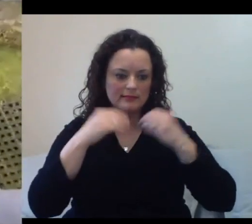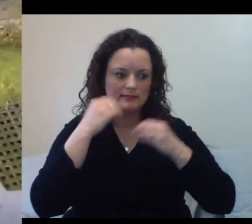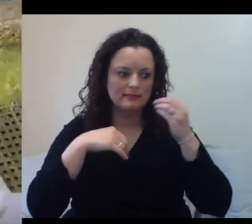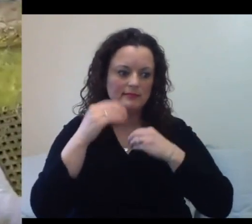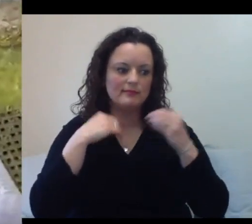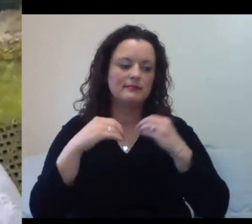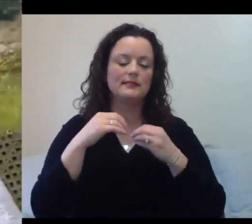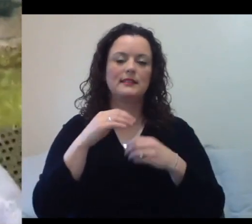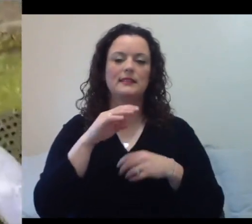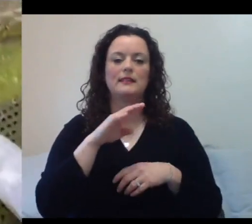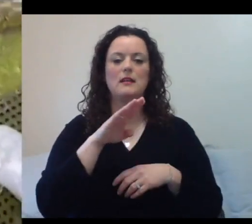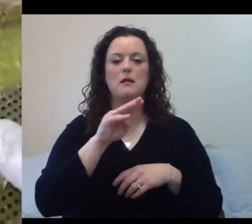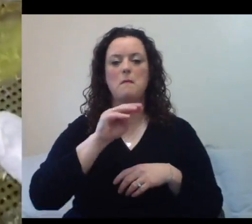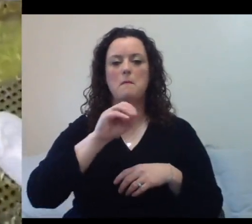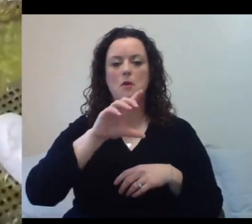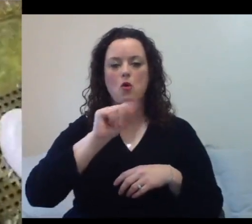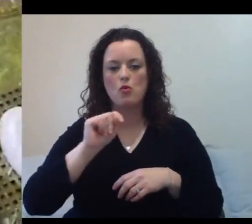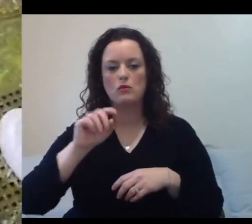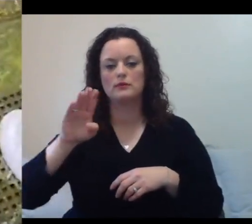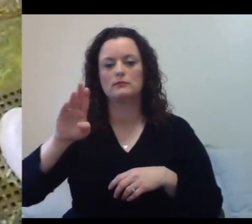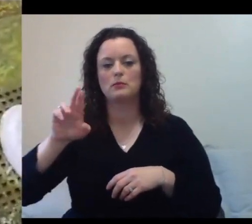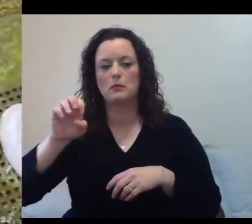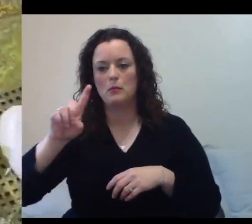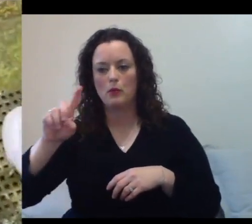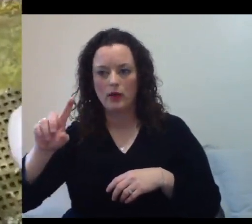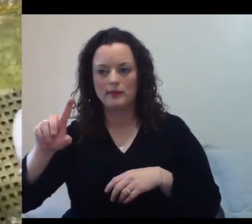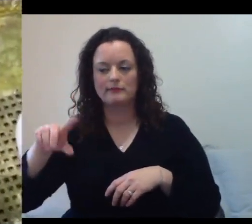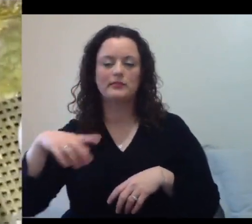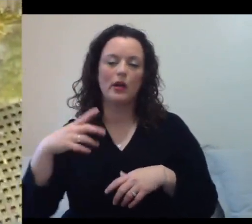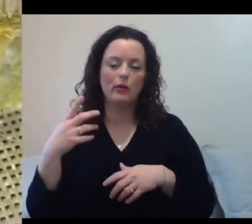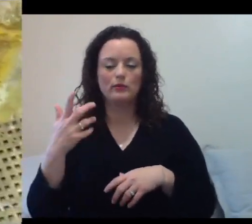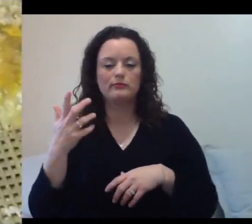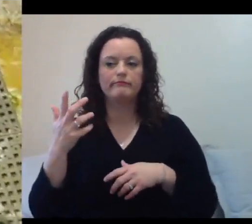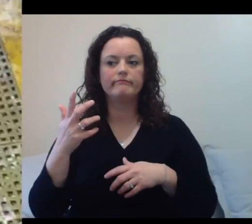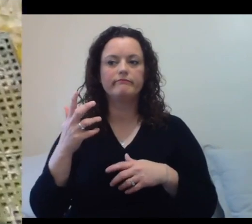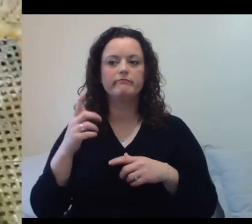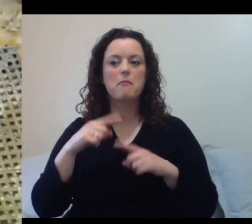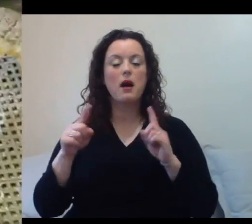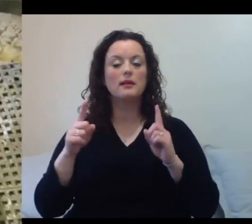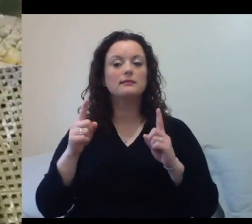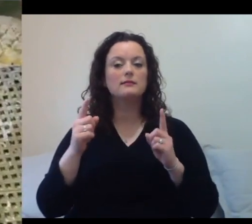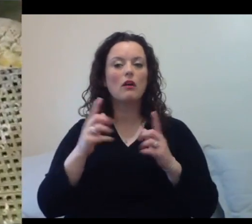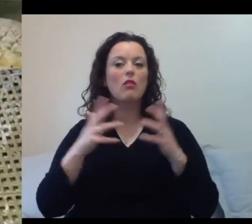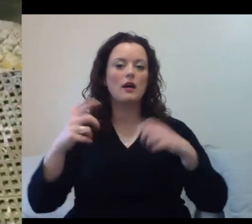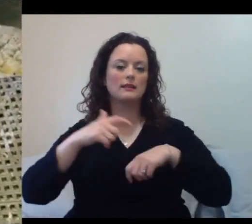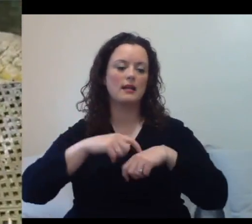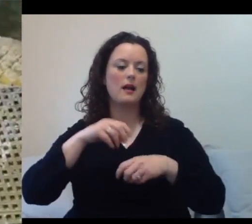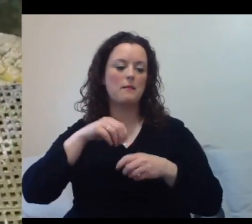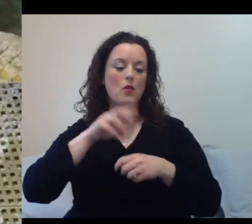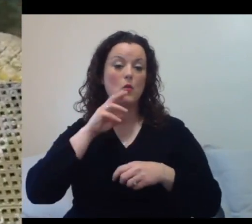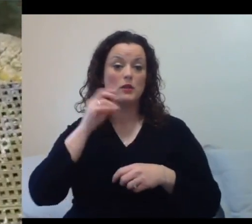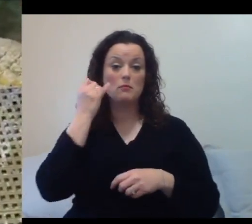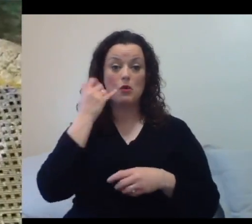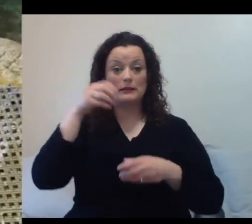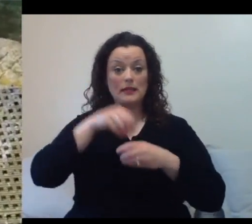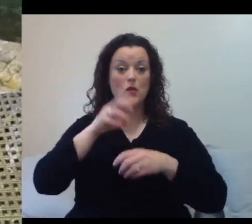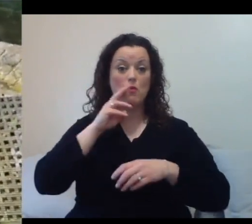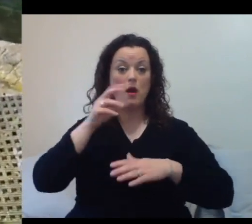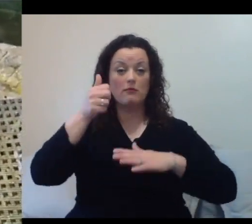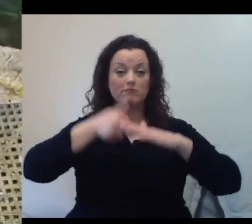comes to swimming underwater, most penguins spend about 30 seconds to 2 minutes in the top 90. Either the water or their natural habitat, that's about how